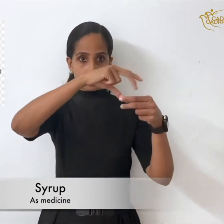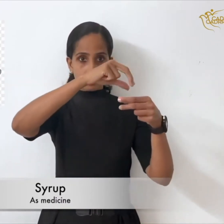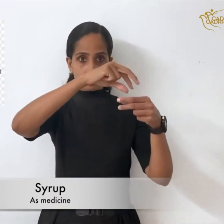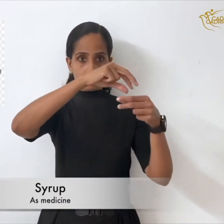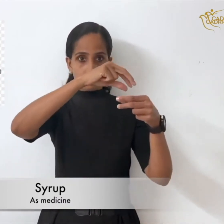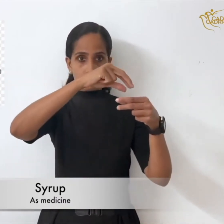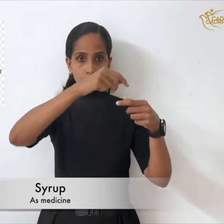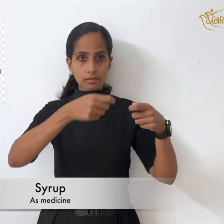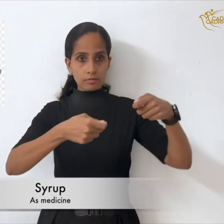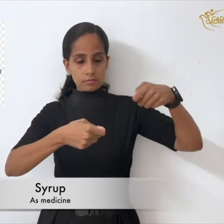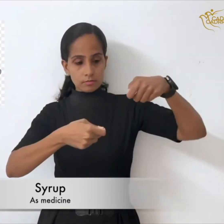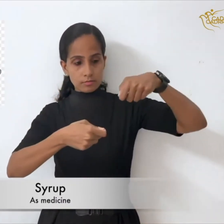syrup